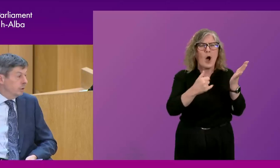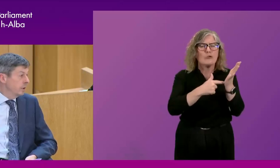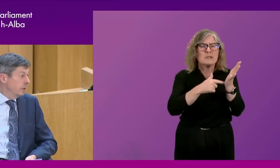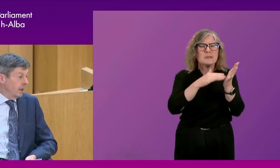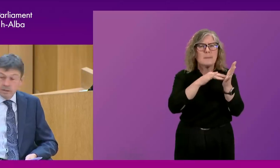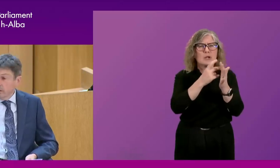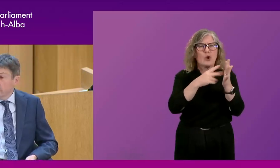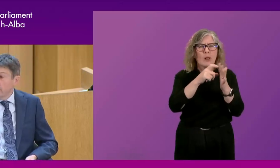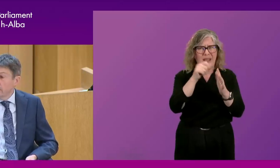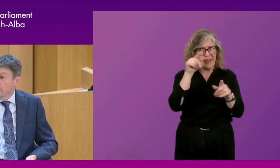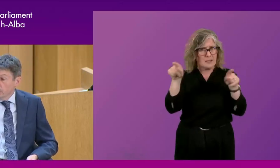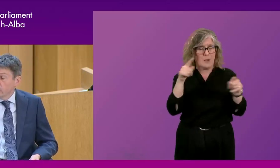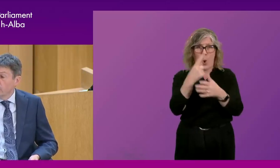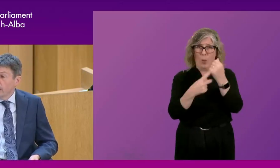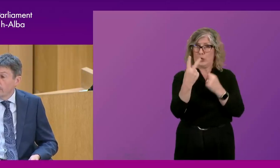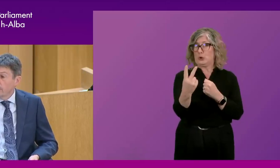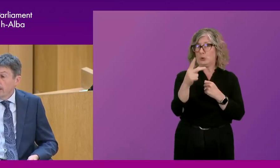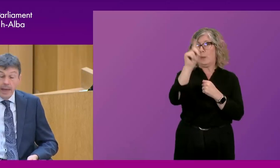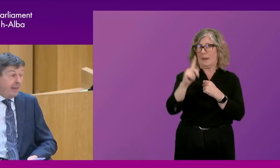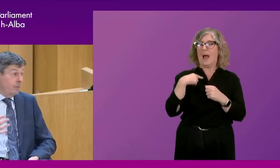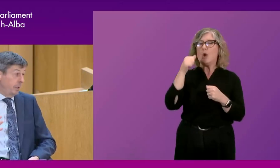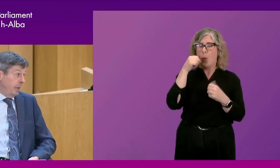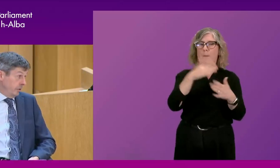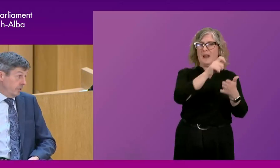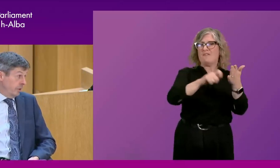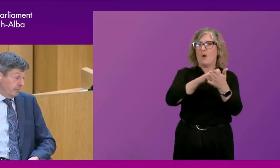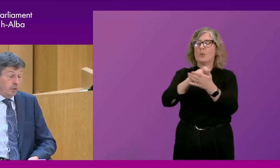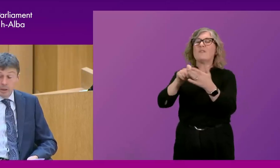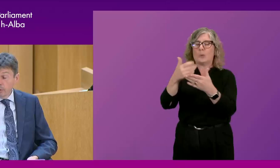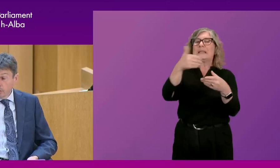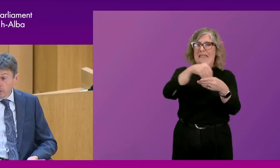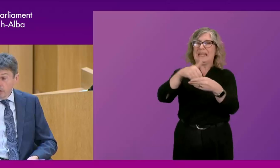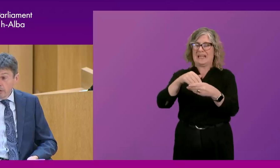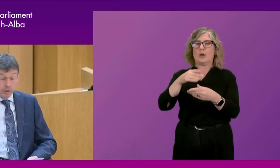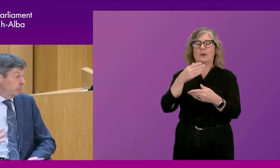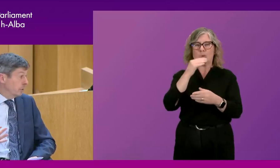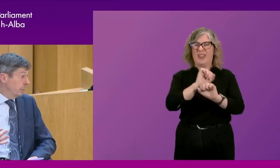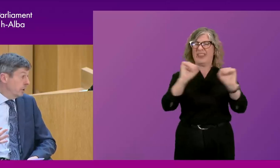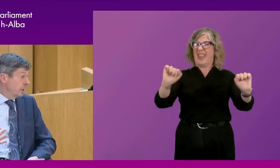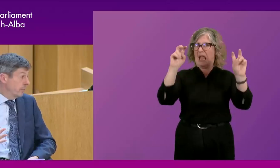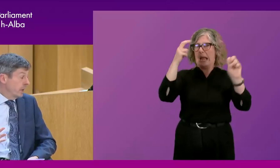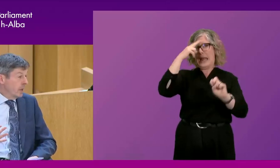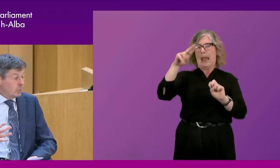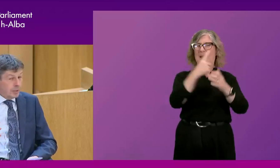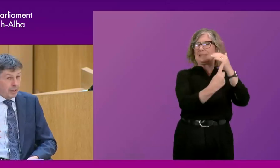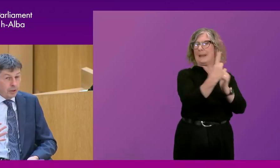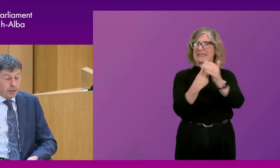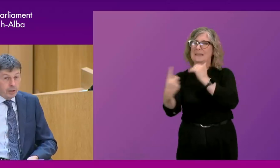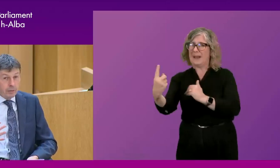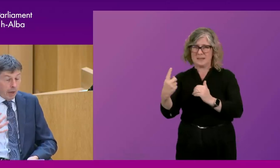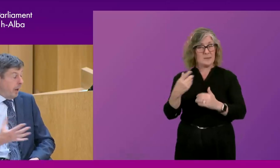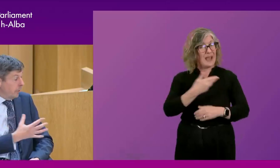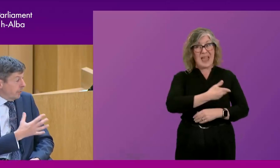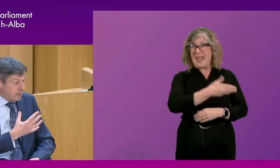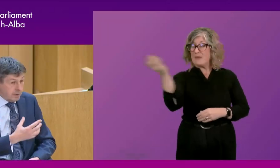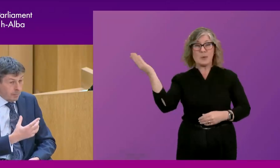of who are voted in as independents on their own name. Everybody else is voted in because they're in a political party. So it's actually,